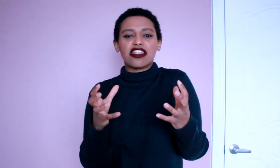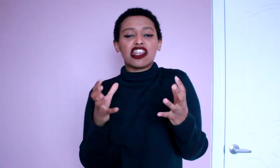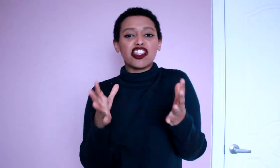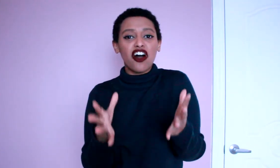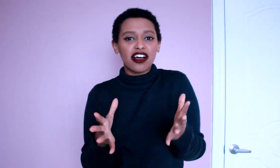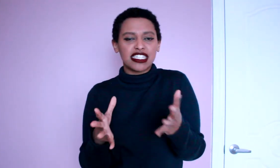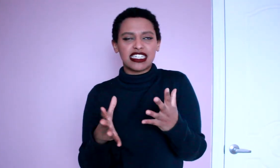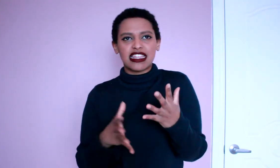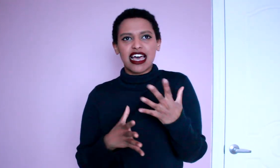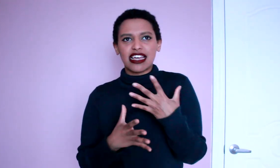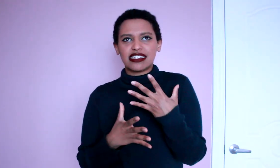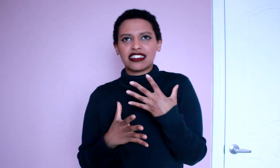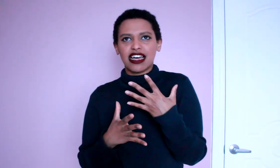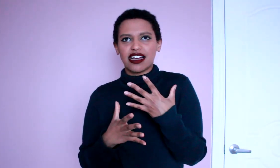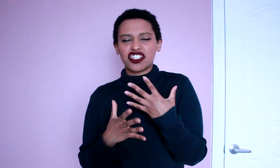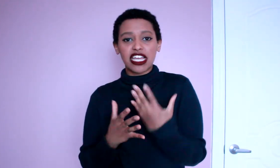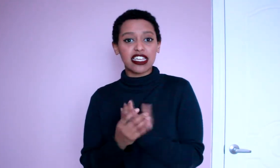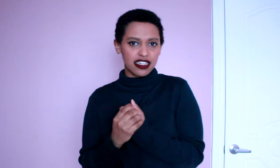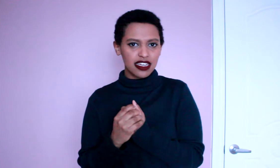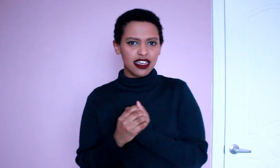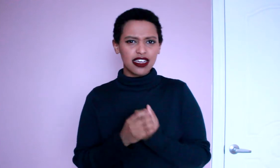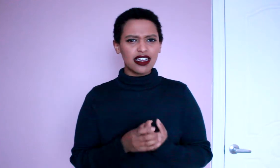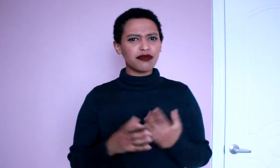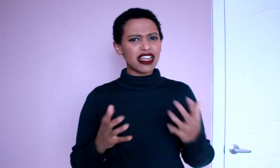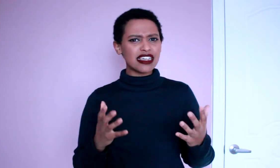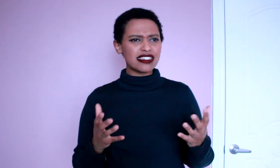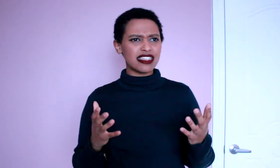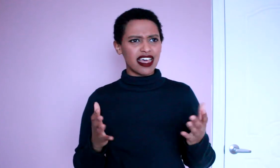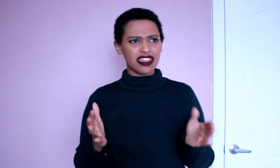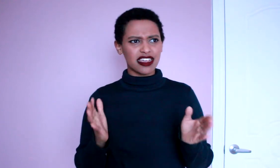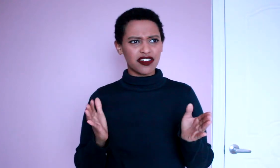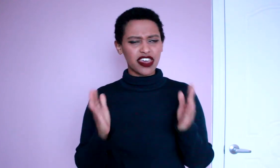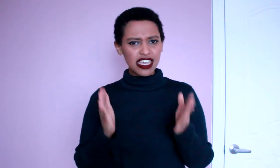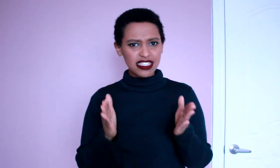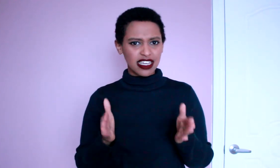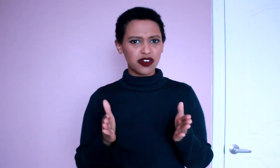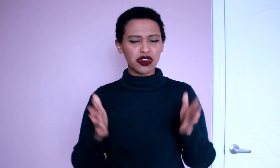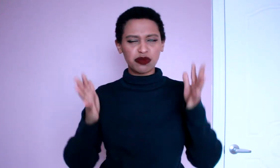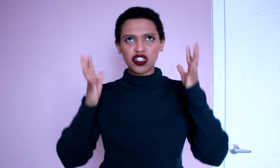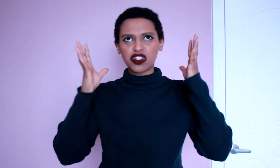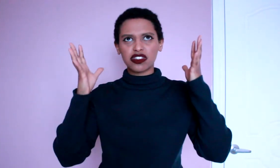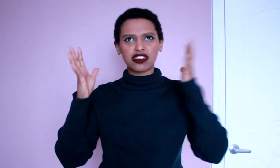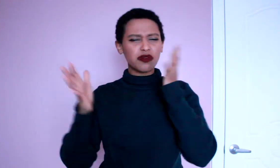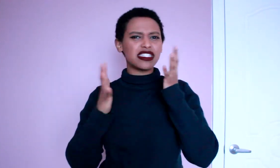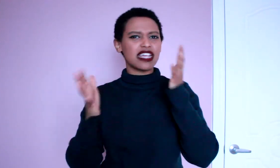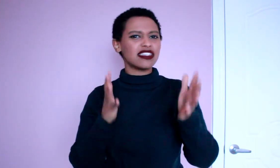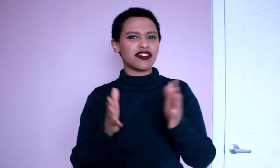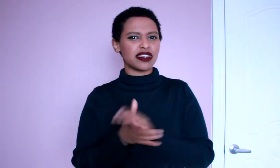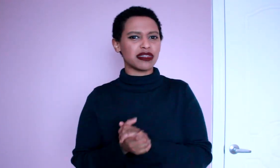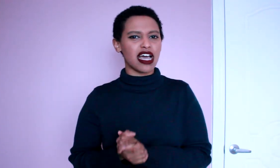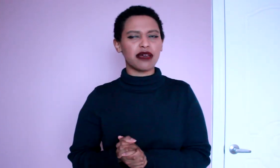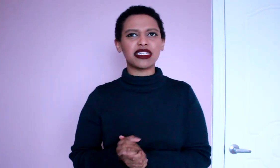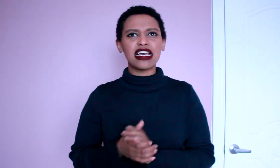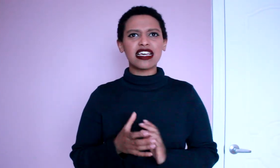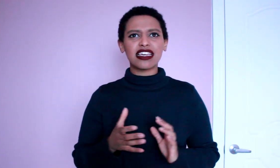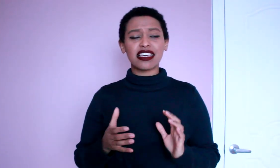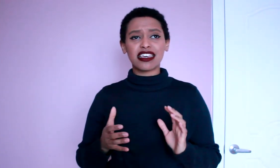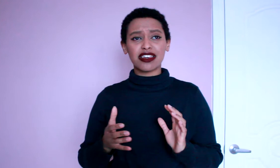lost and that shaken but as I said if Casey who has been so insensitive sometimes can